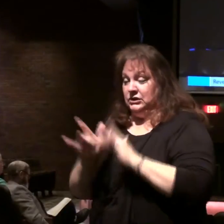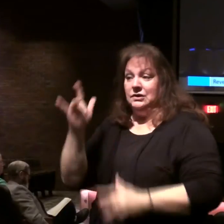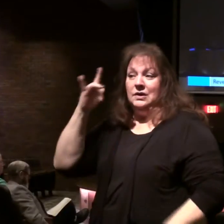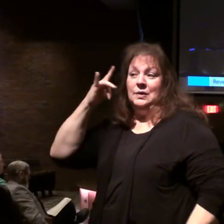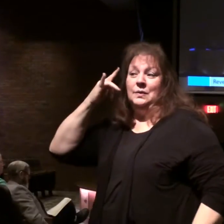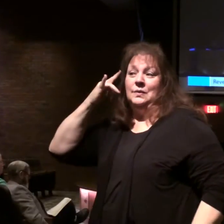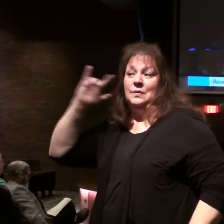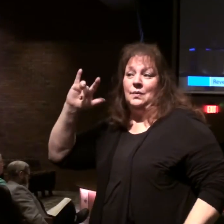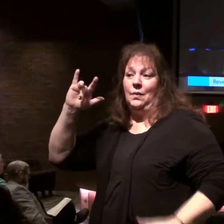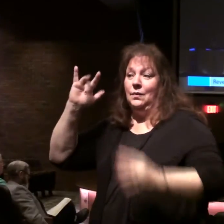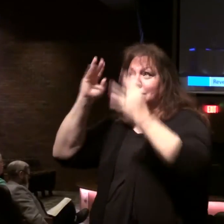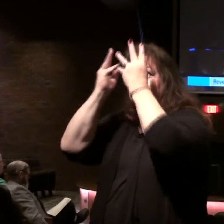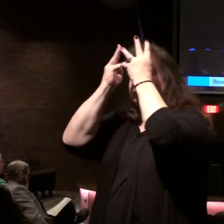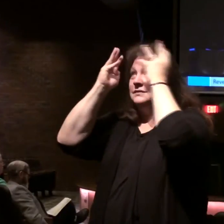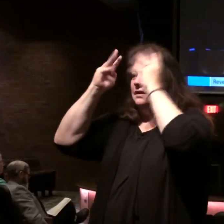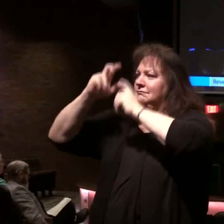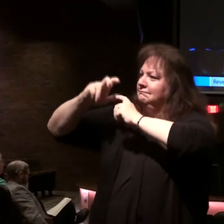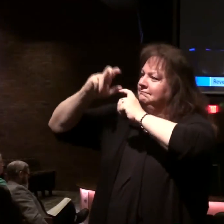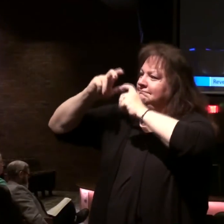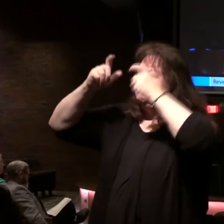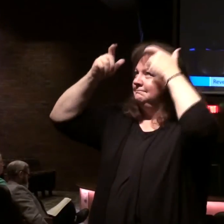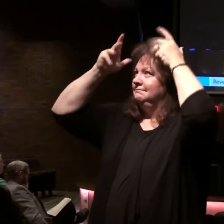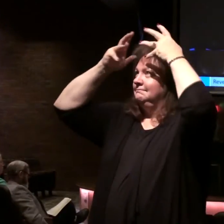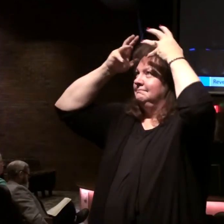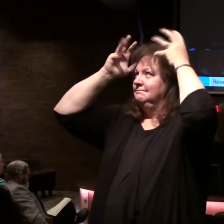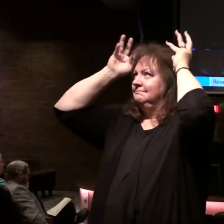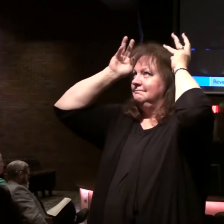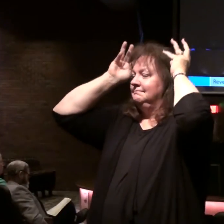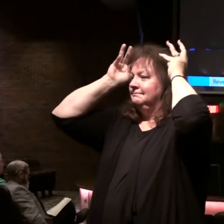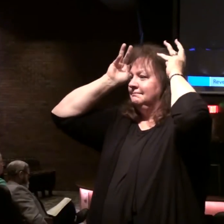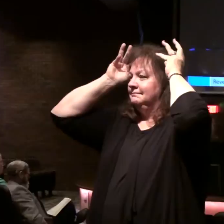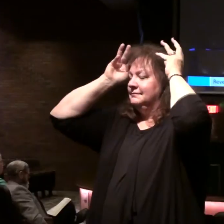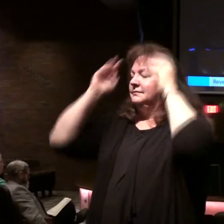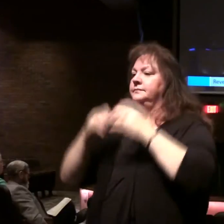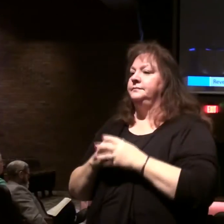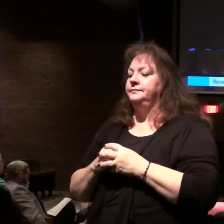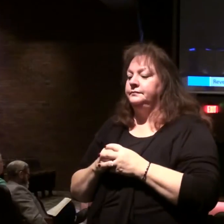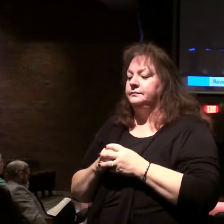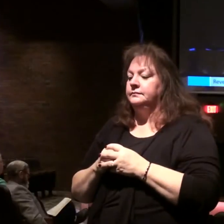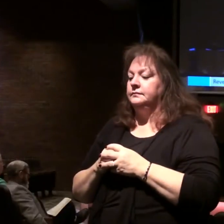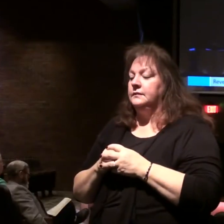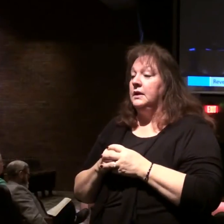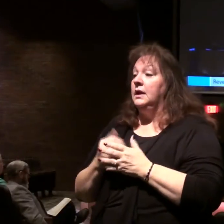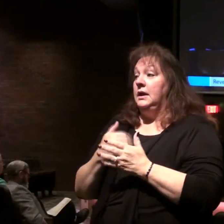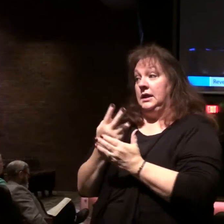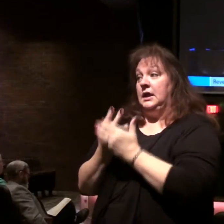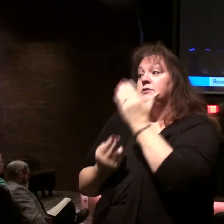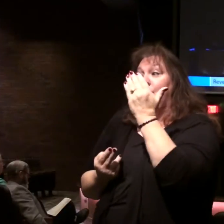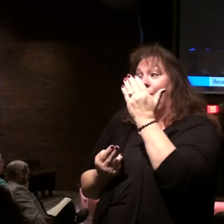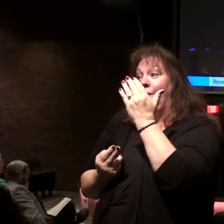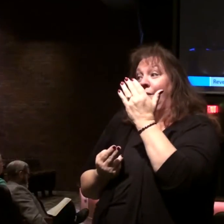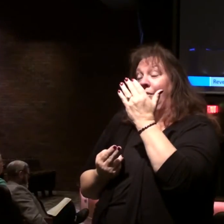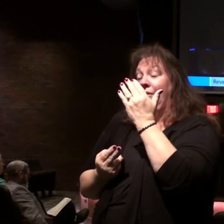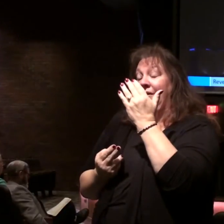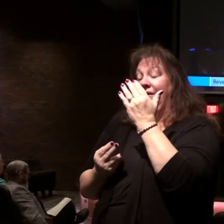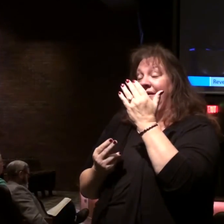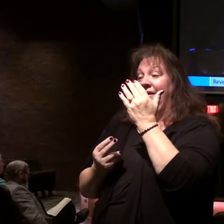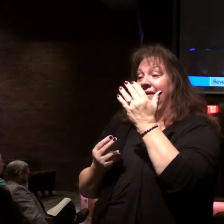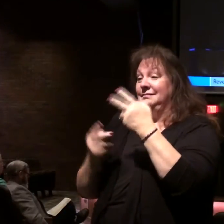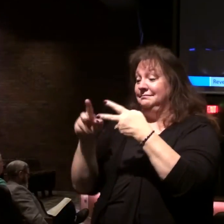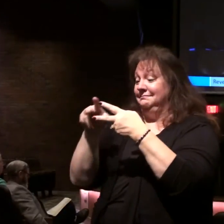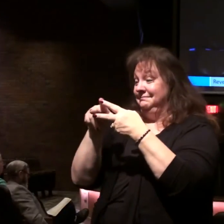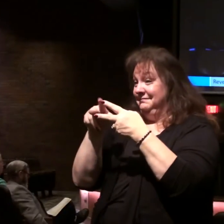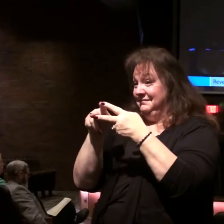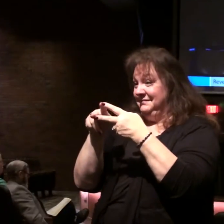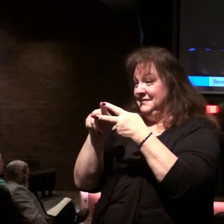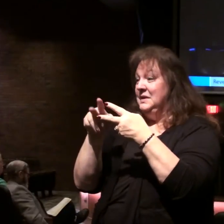golden stephanos on his head. Now here will be one who wears both the diadem and the stephanos, but here